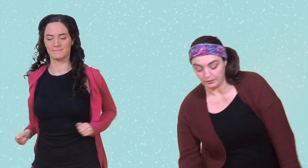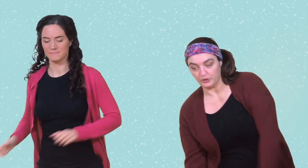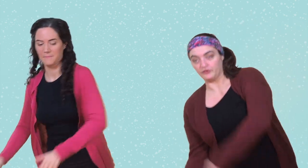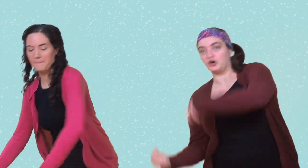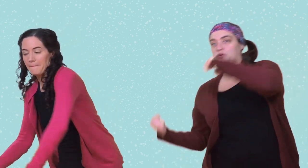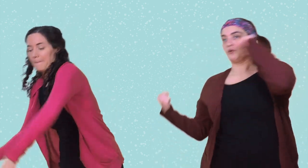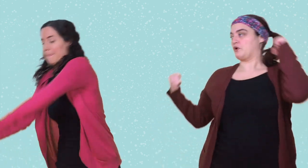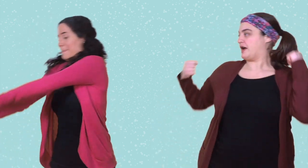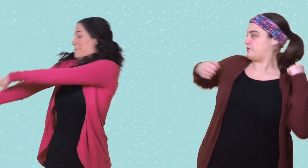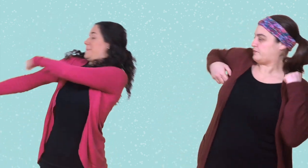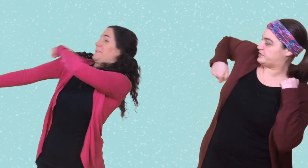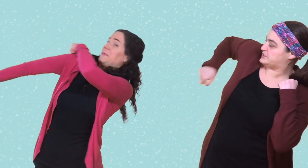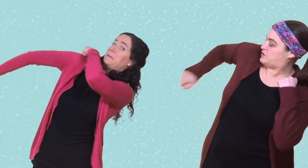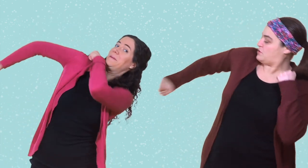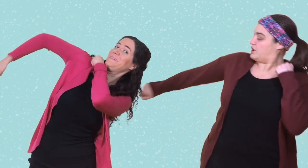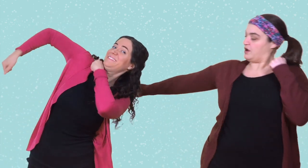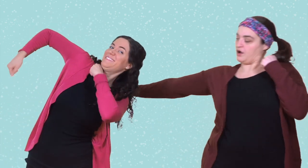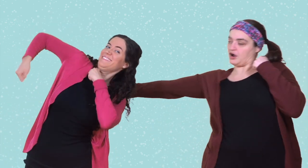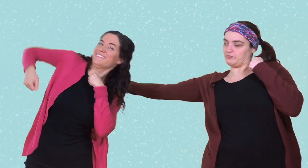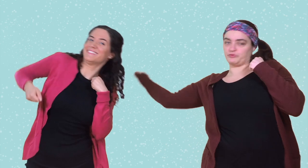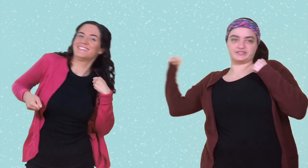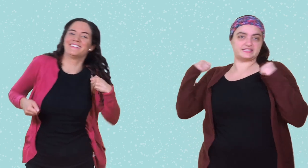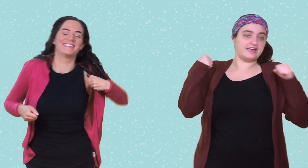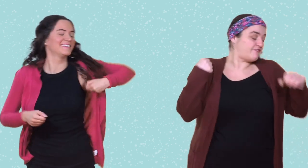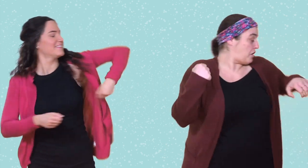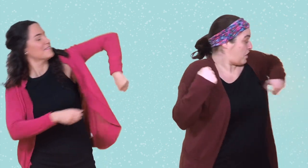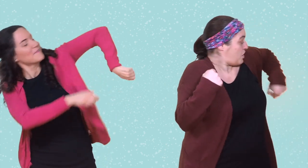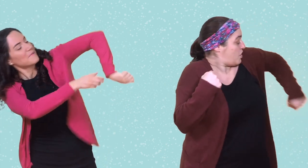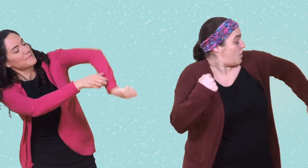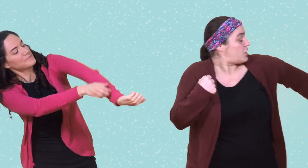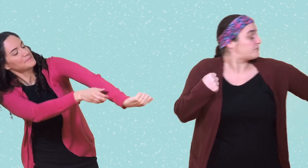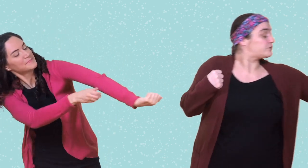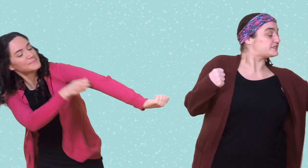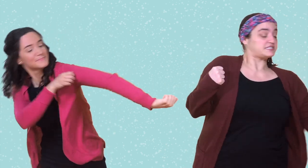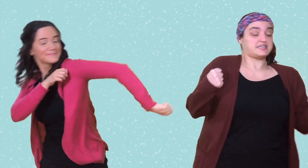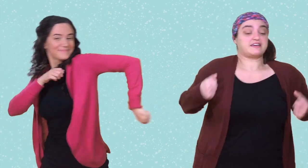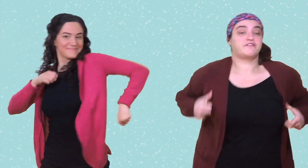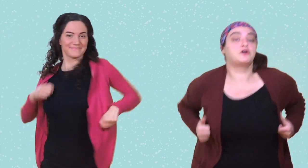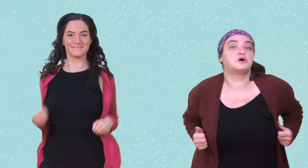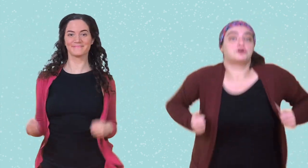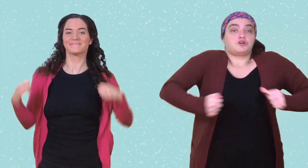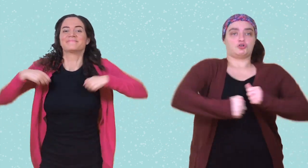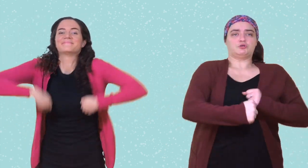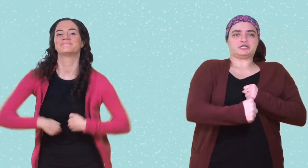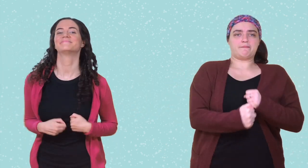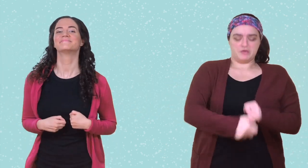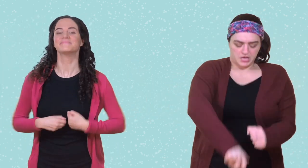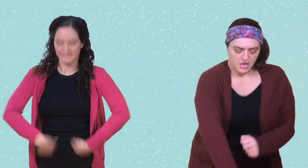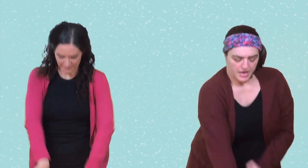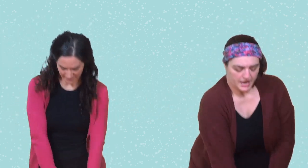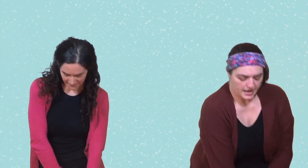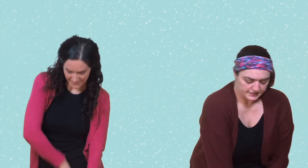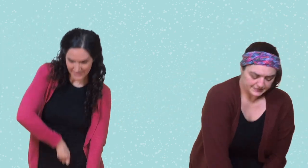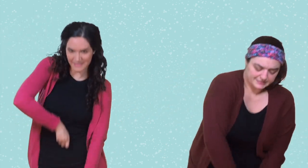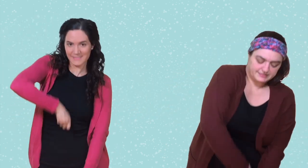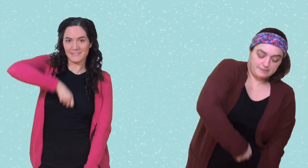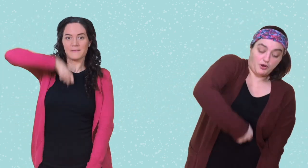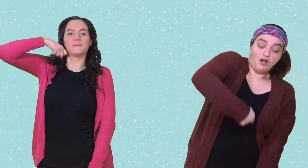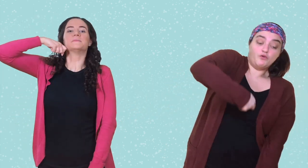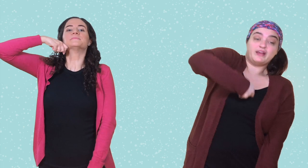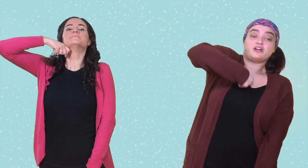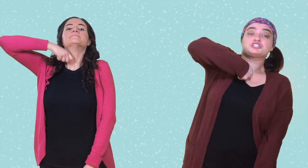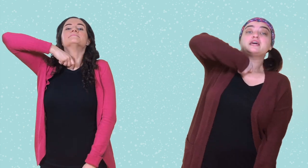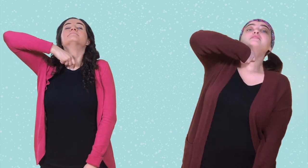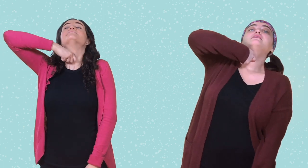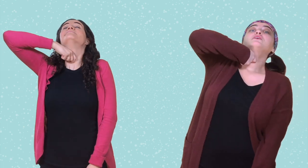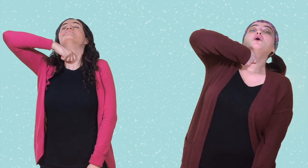So we'll pull the coat around. Arm through the sleeve. Arm through the sleeve. Close it up. And zip